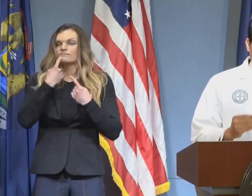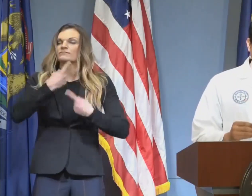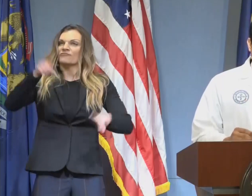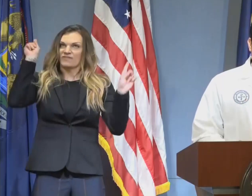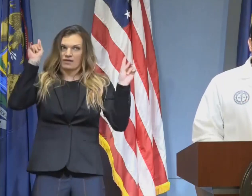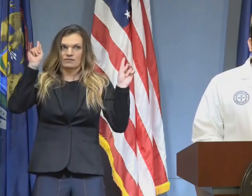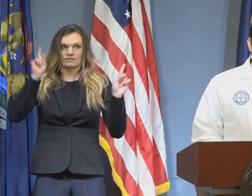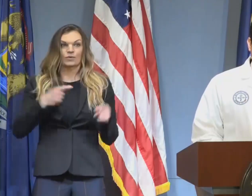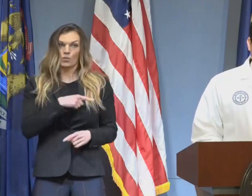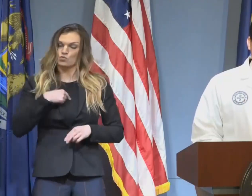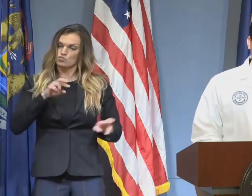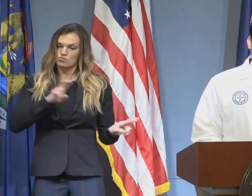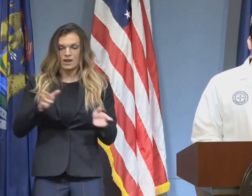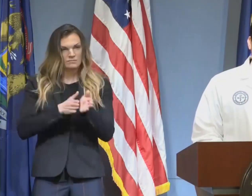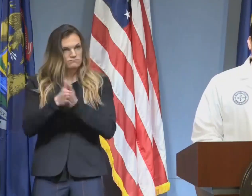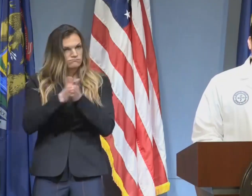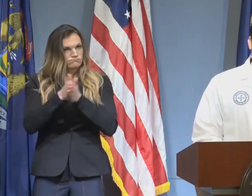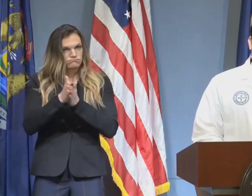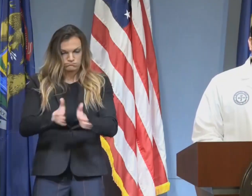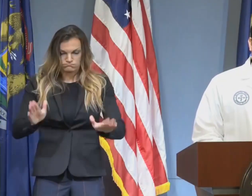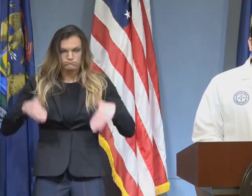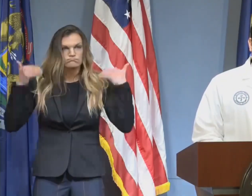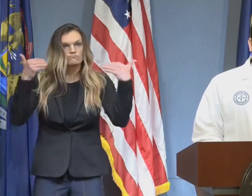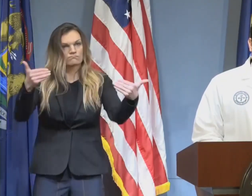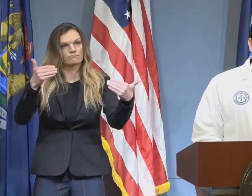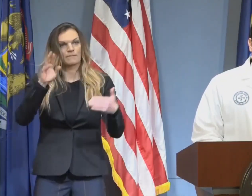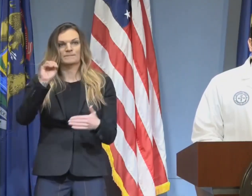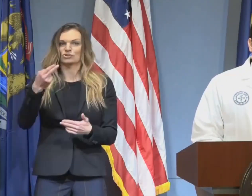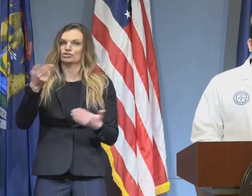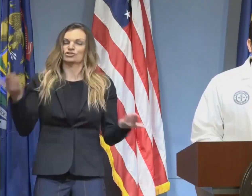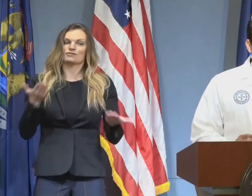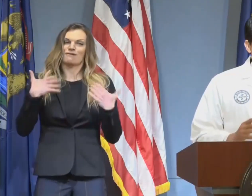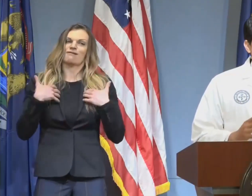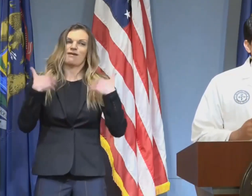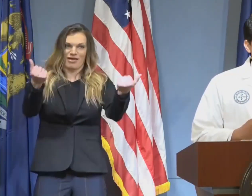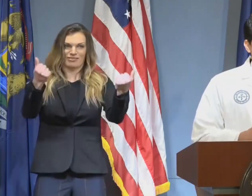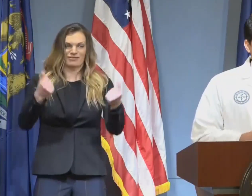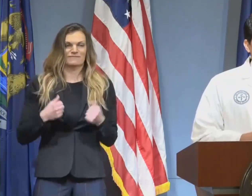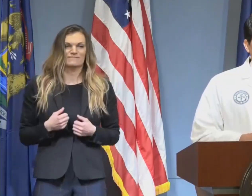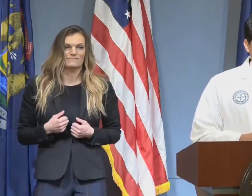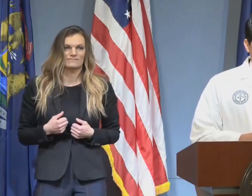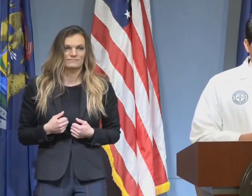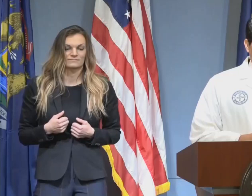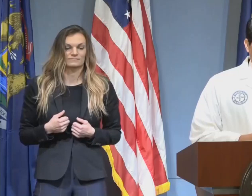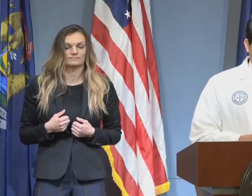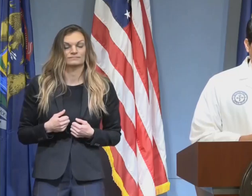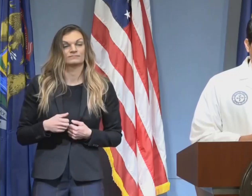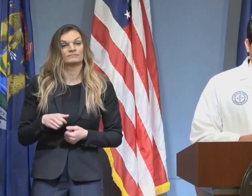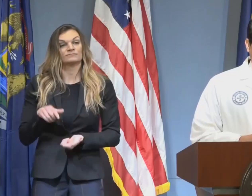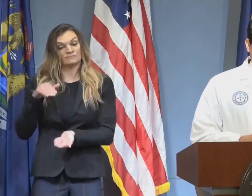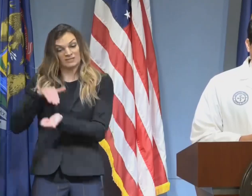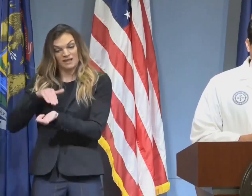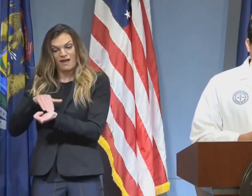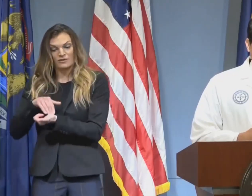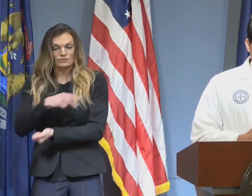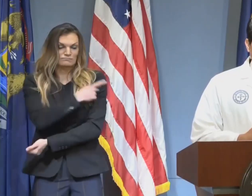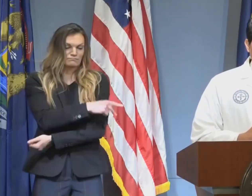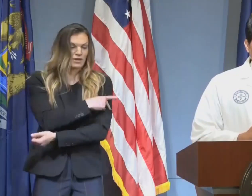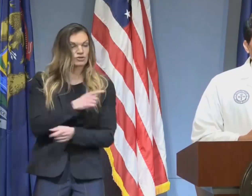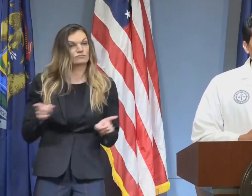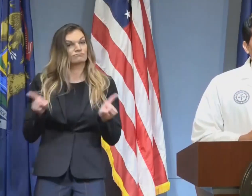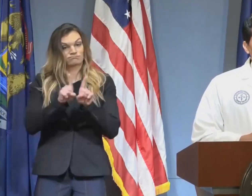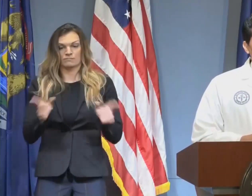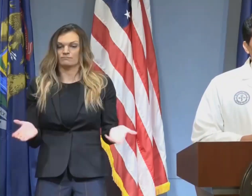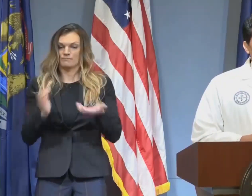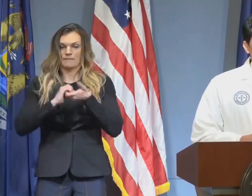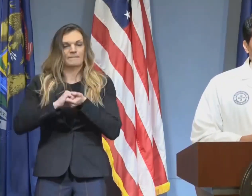we are ready to get Michigan healthy and well again. The physician-patient relationship is a crucial one. It is built